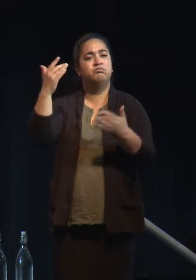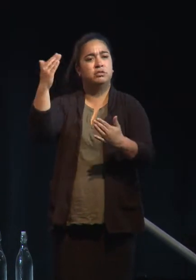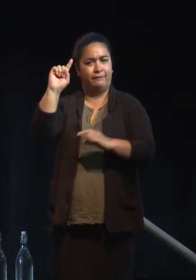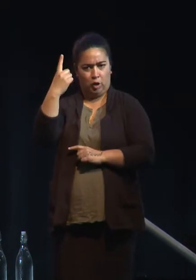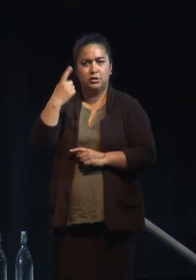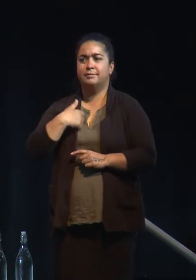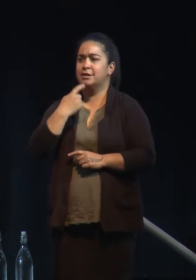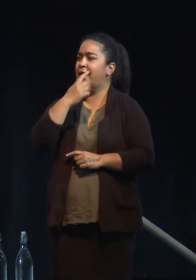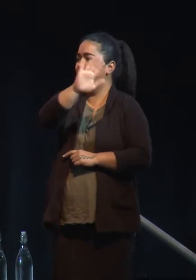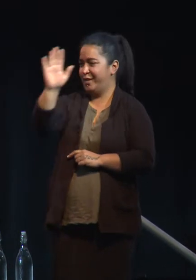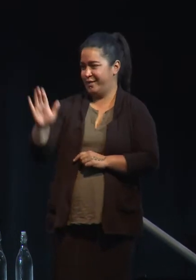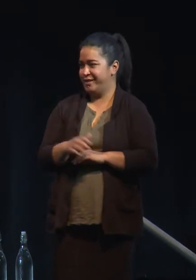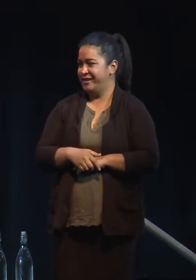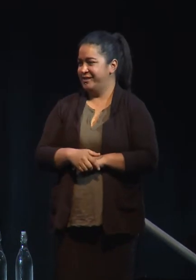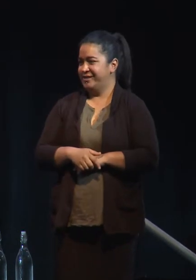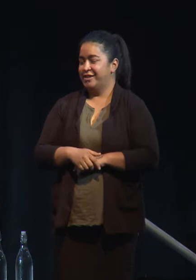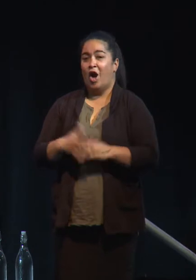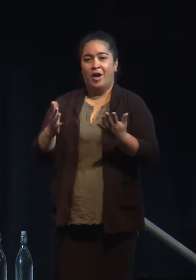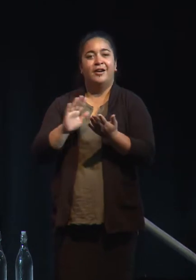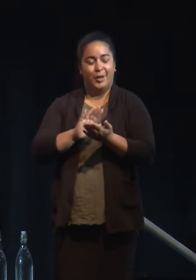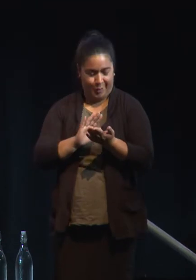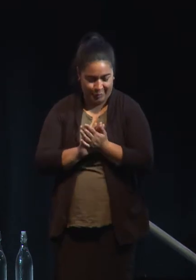Good point. Oh good. Good. So it's handled.